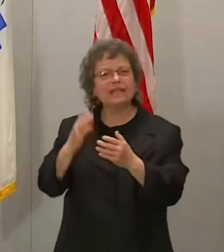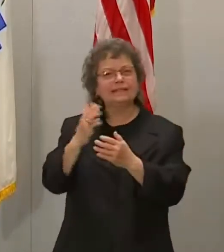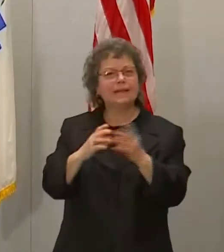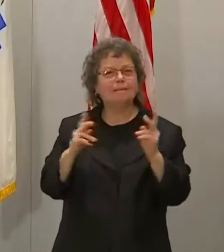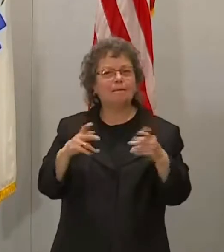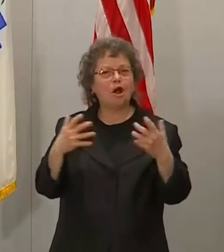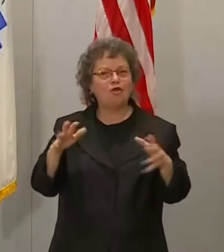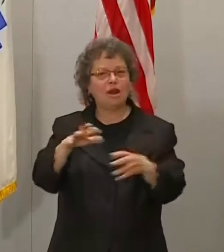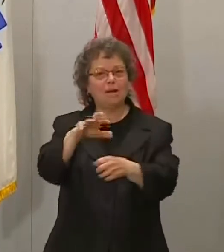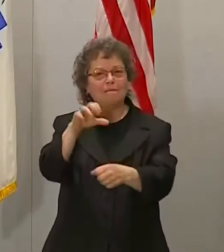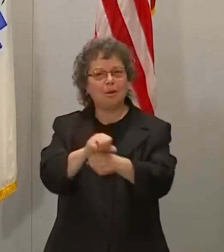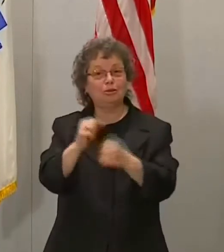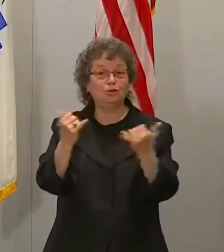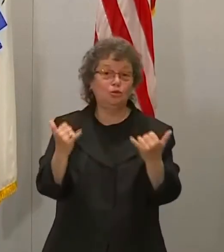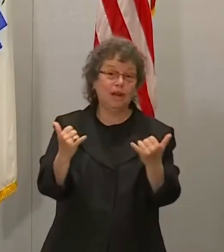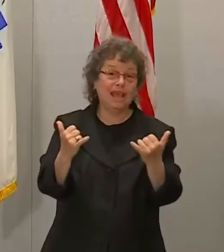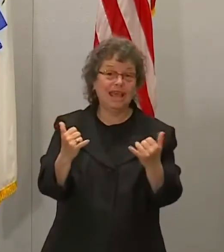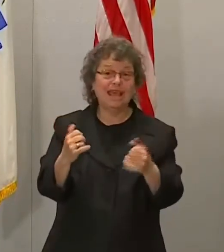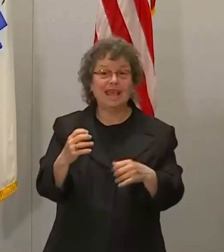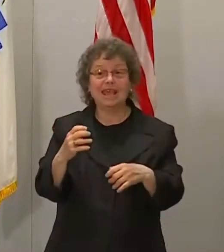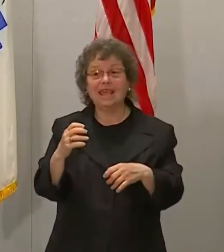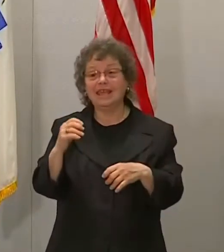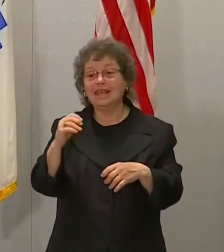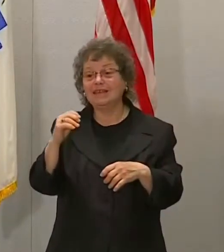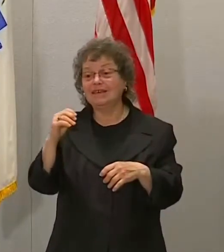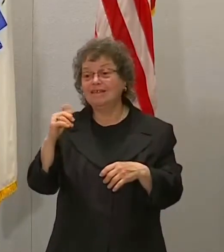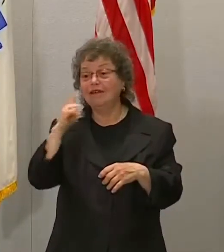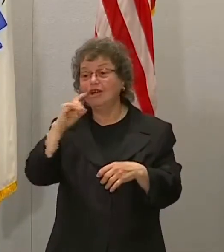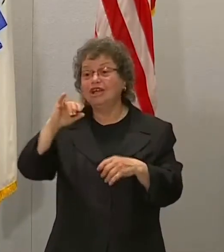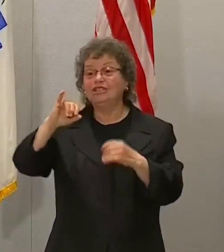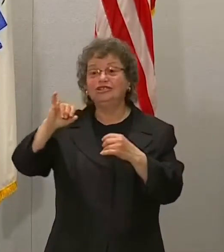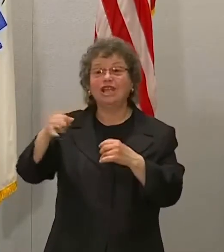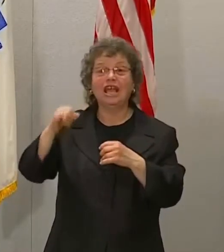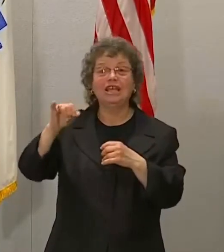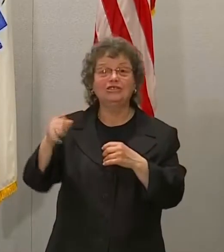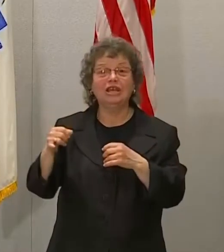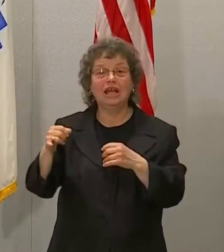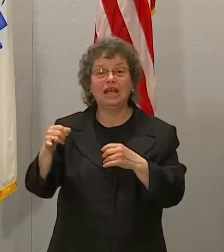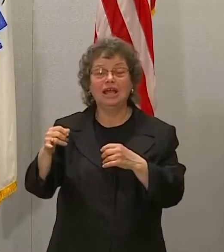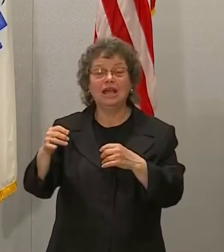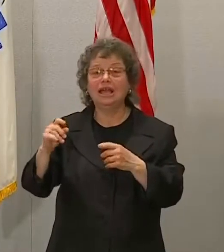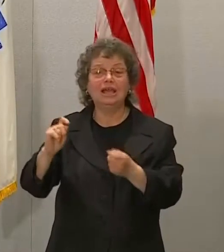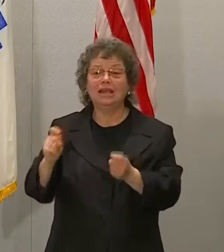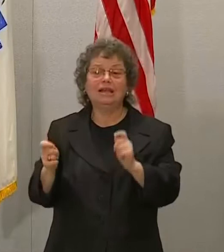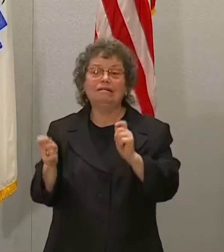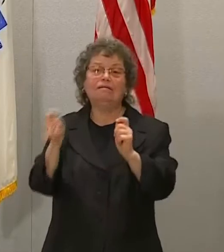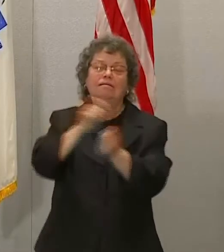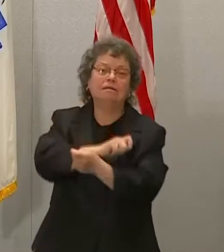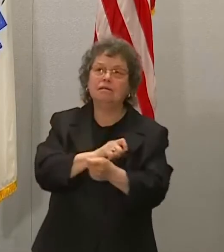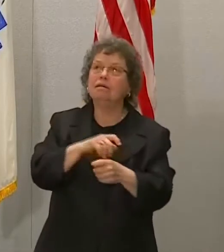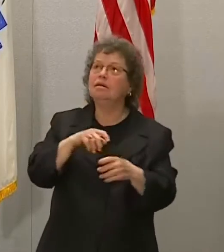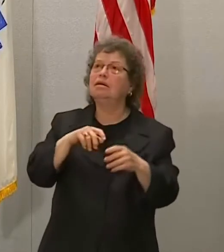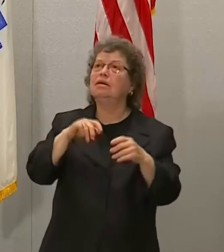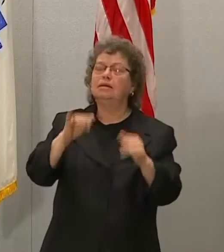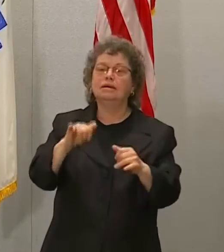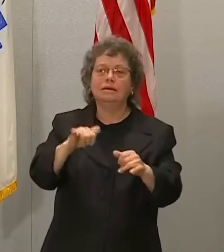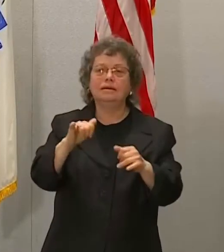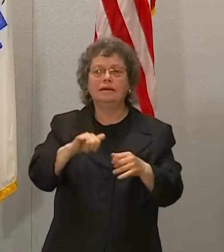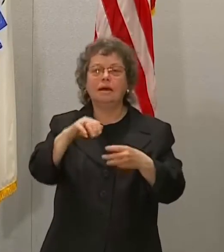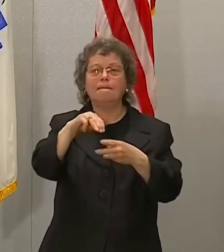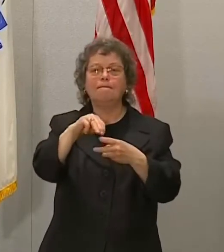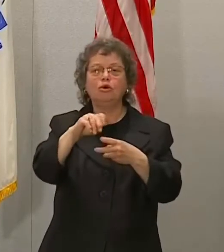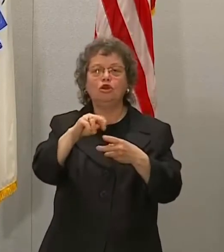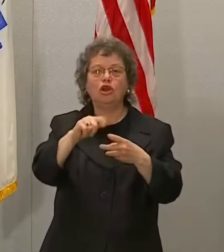today and after day for J&J, a lot of them thought Moderna and Pfizer is dead. So those are doses that,